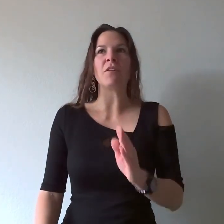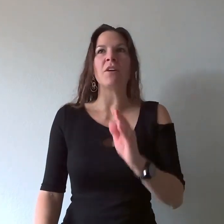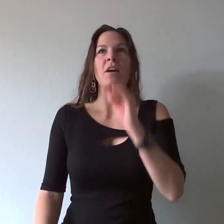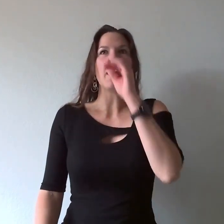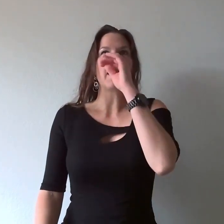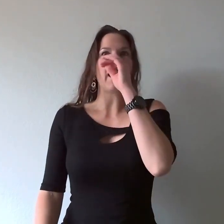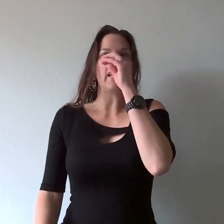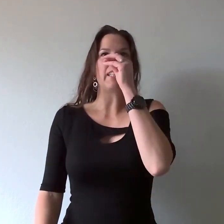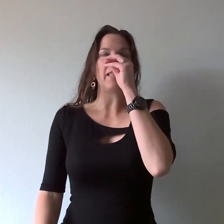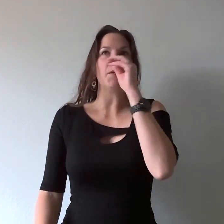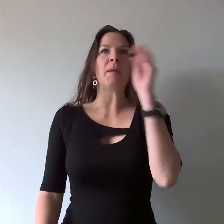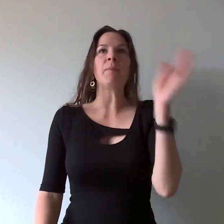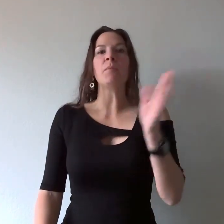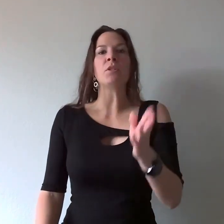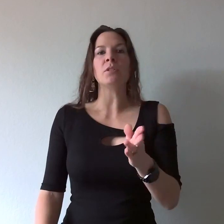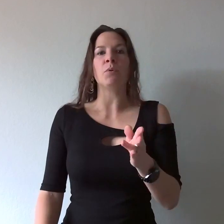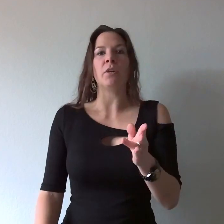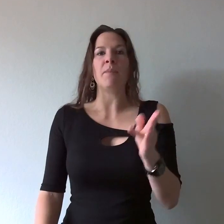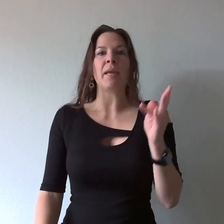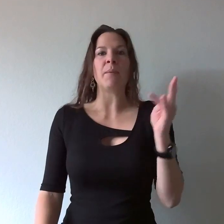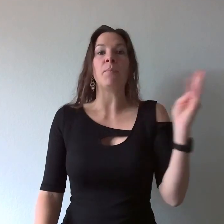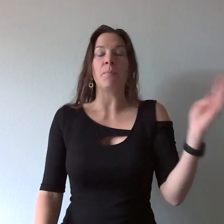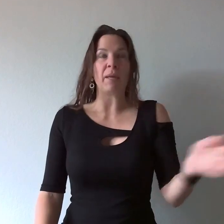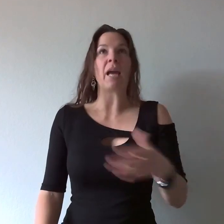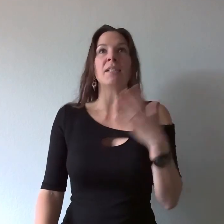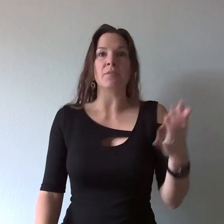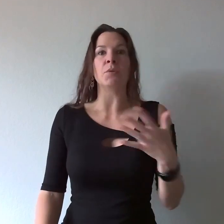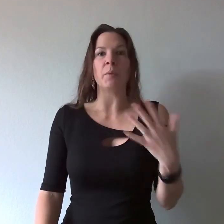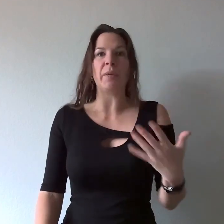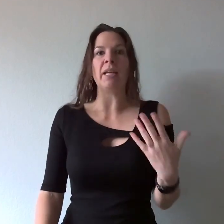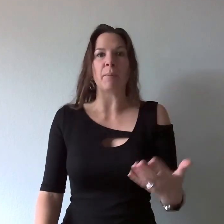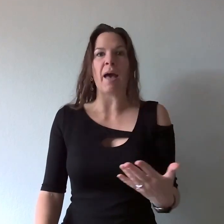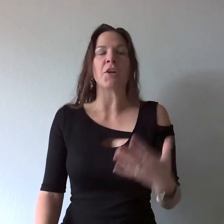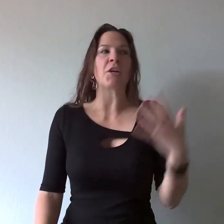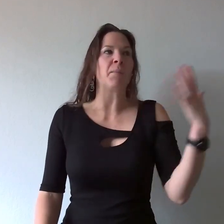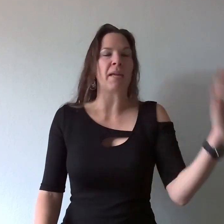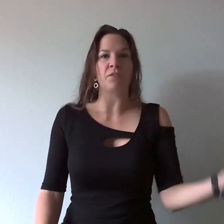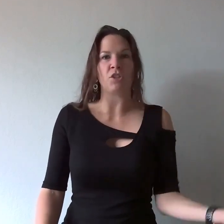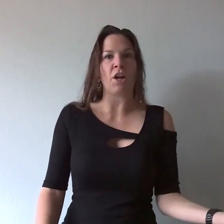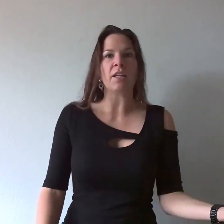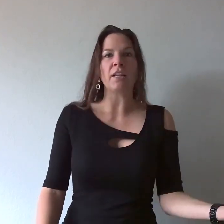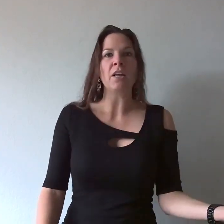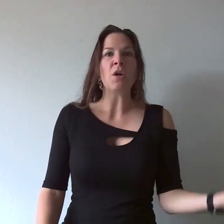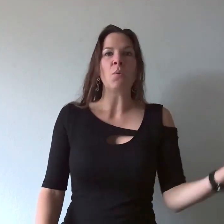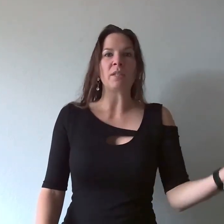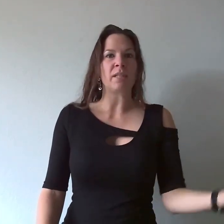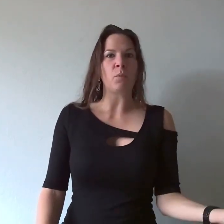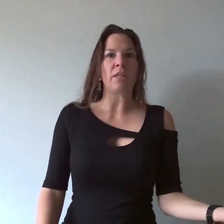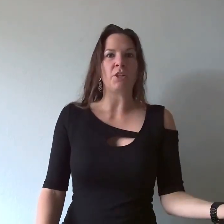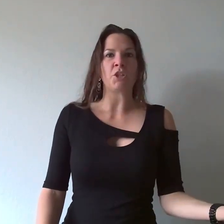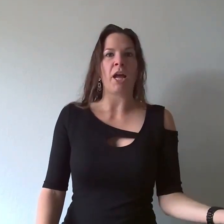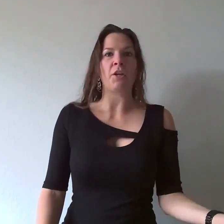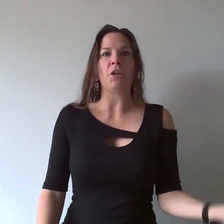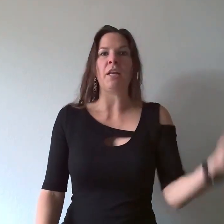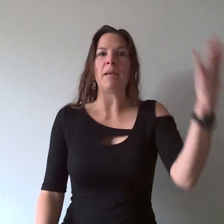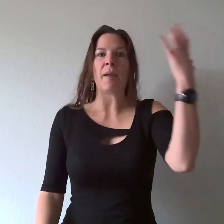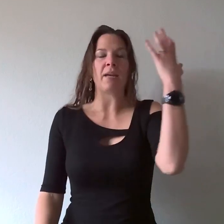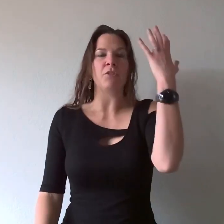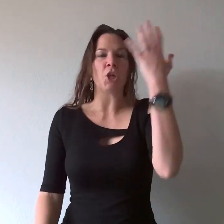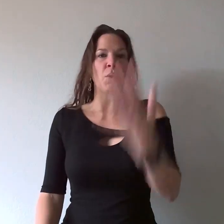that is and there may be multiple it may because of a repeating pattern it may have started with someone in your childhood it may have showed